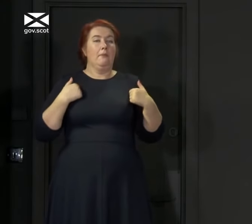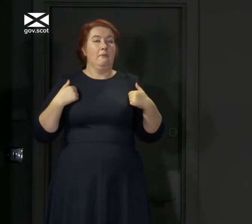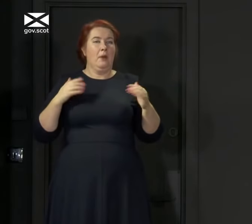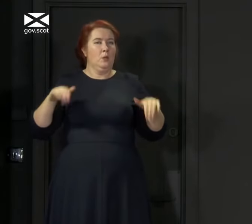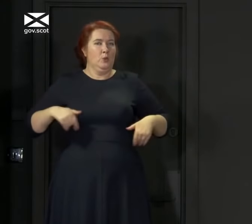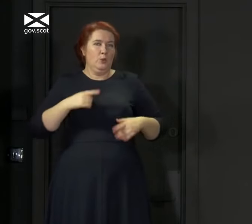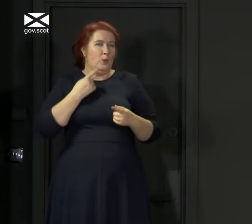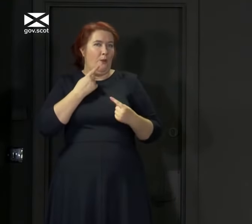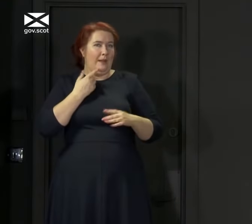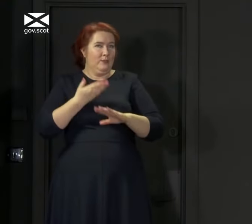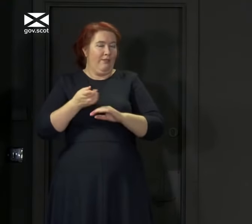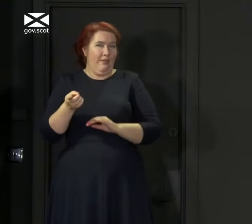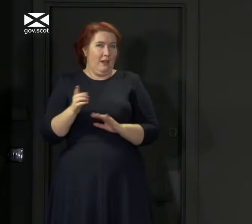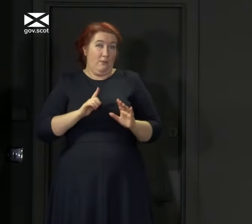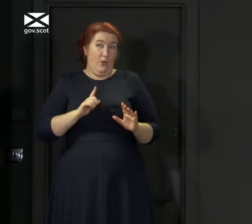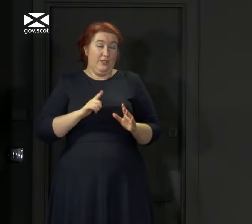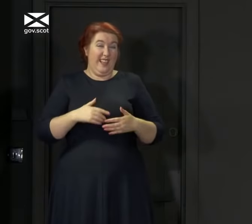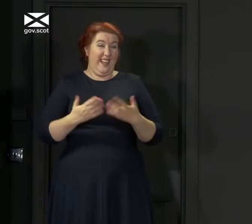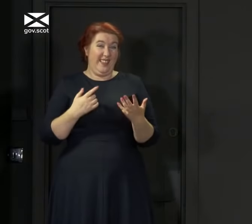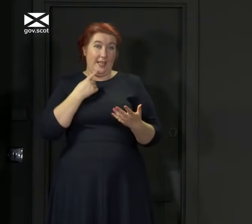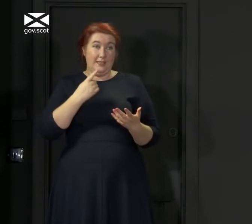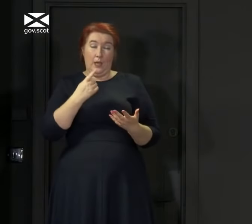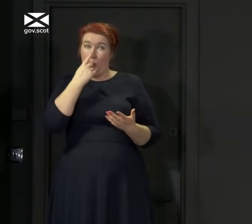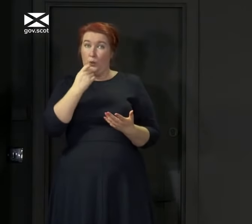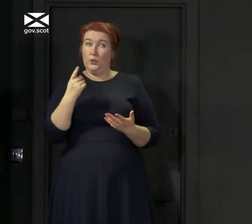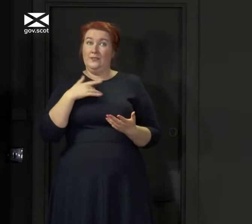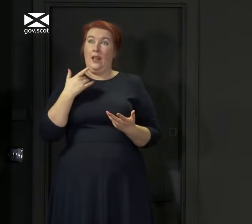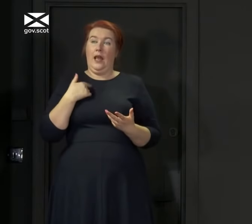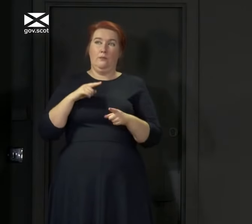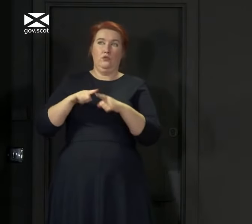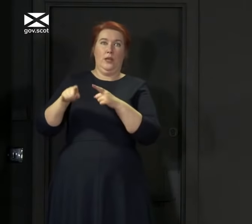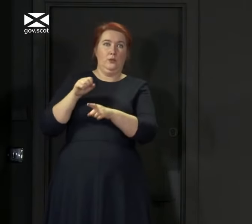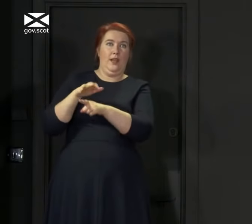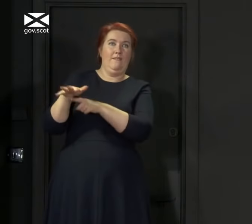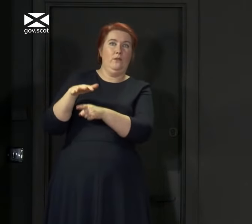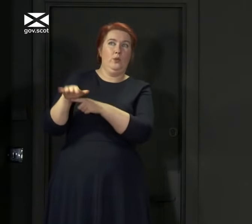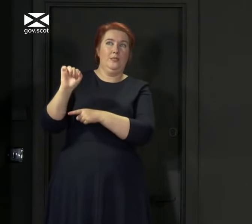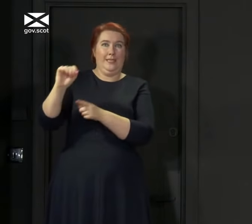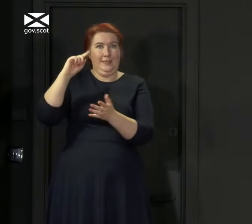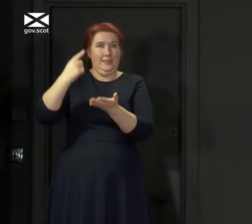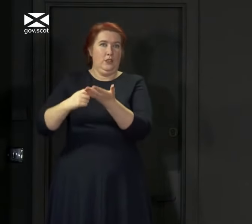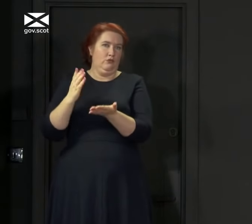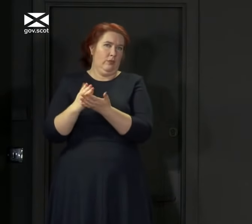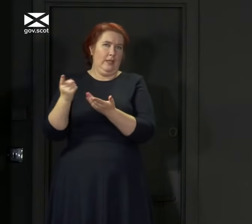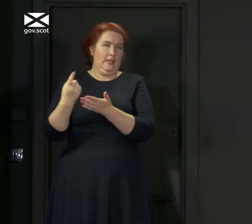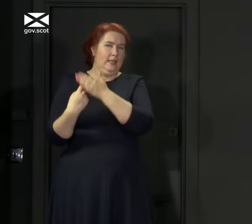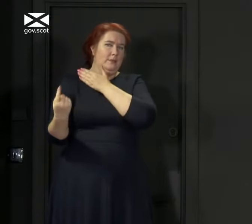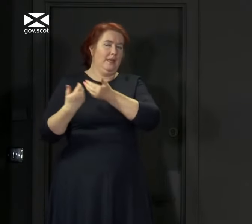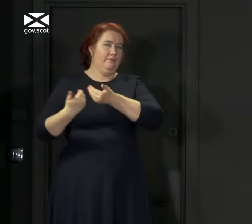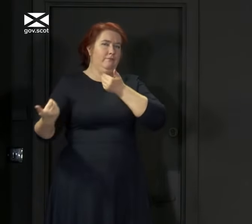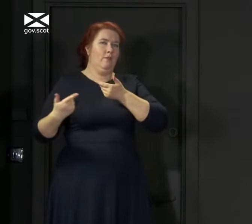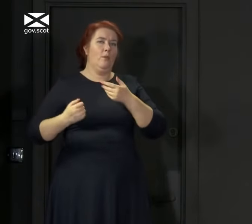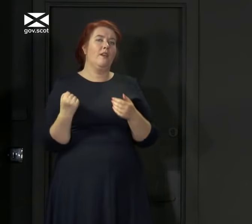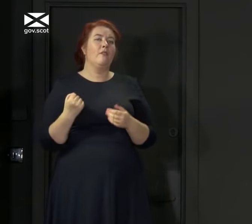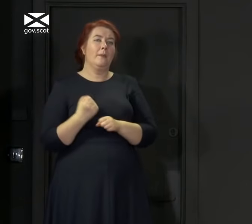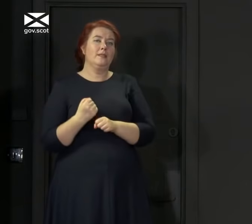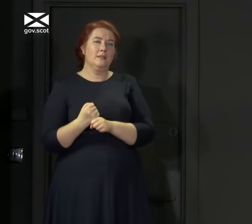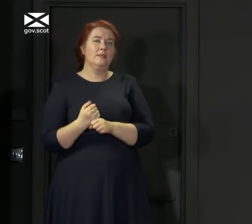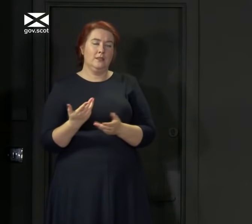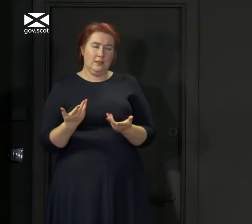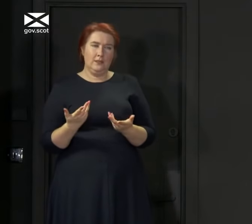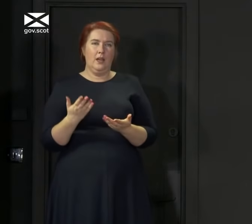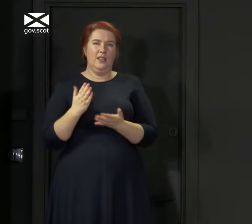not to comment on that because anything I say could be deemed to be trying to influence decisions the Lord Advocate would take entirely